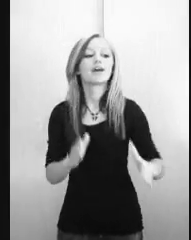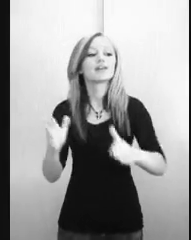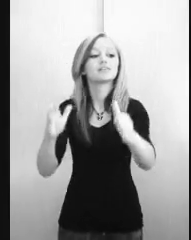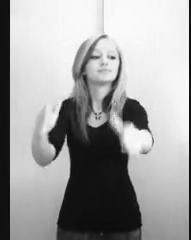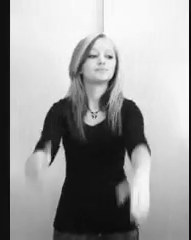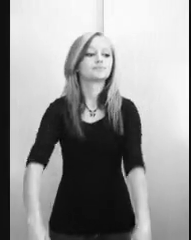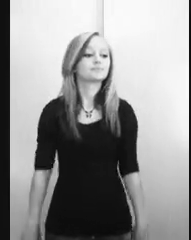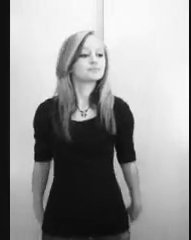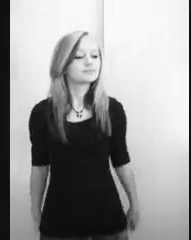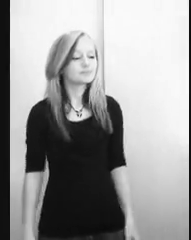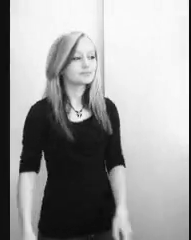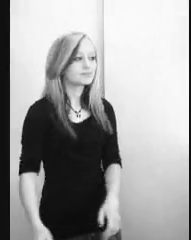way.